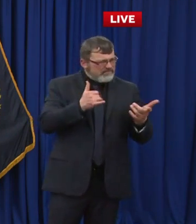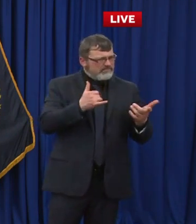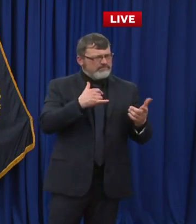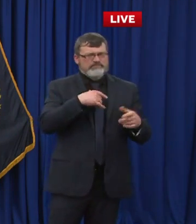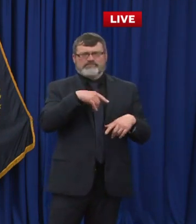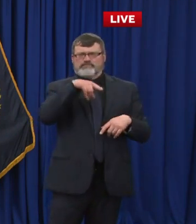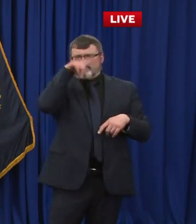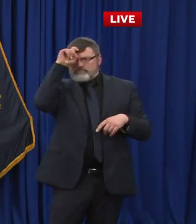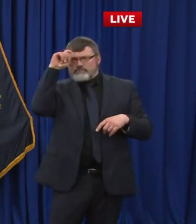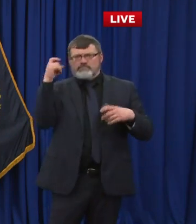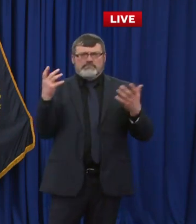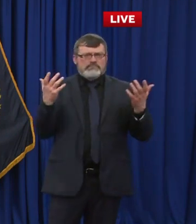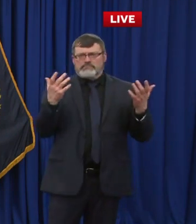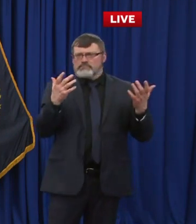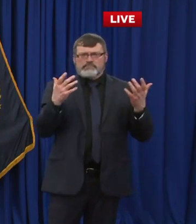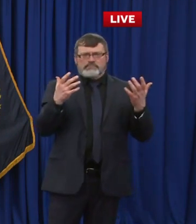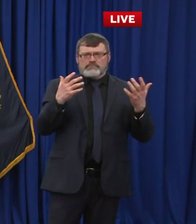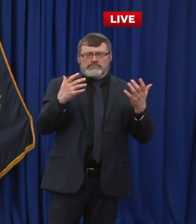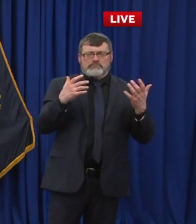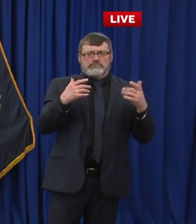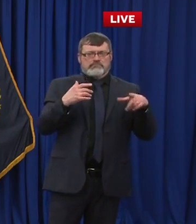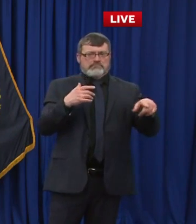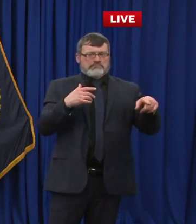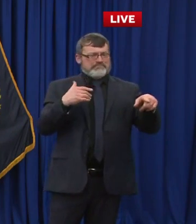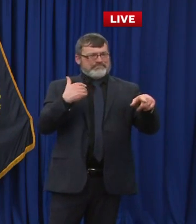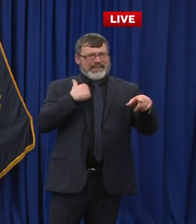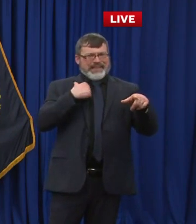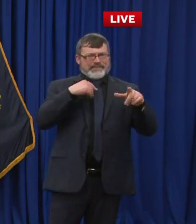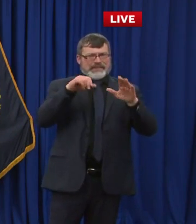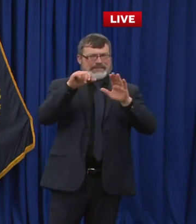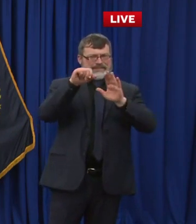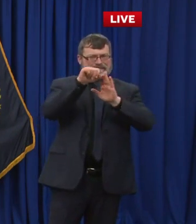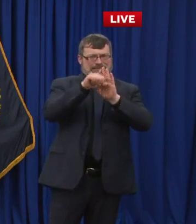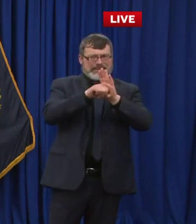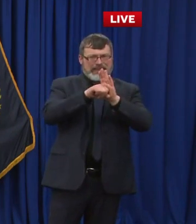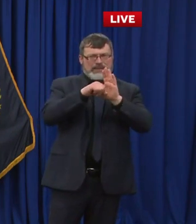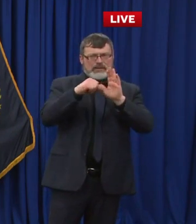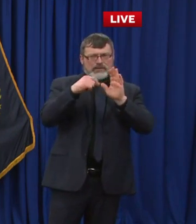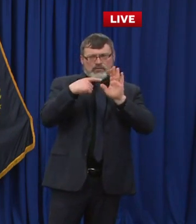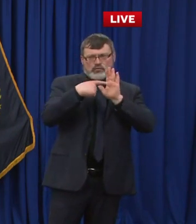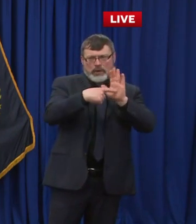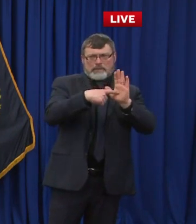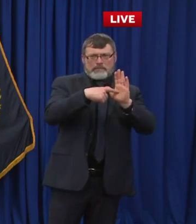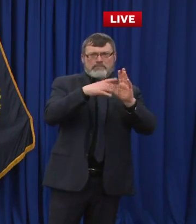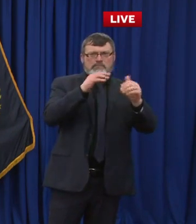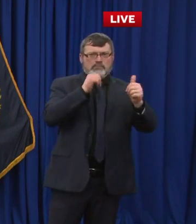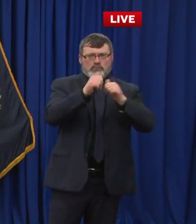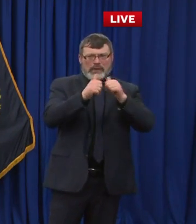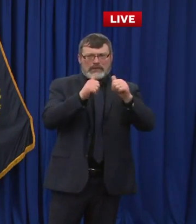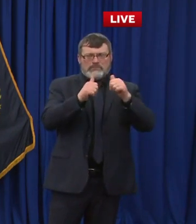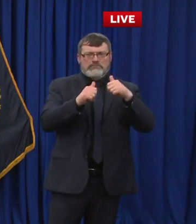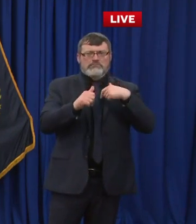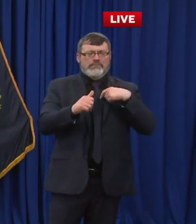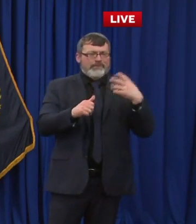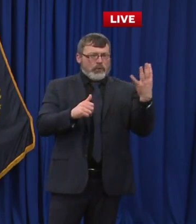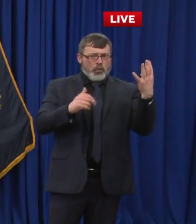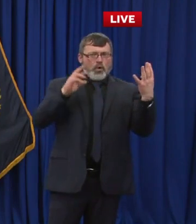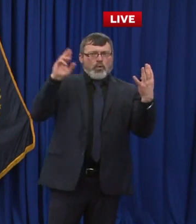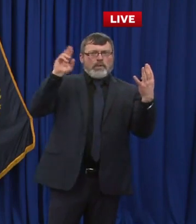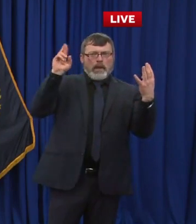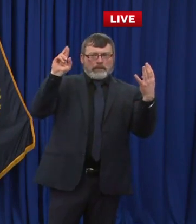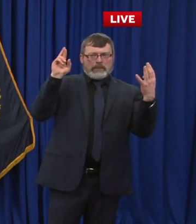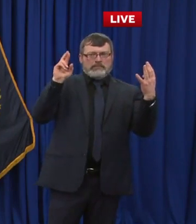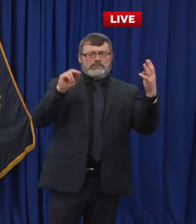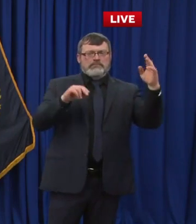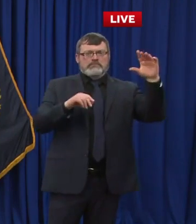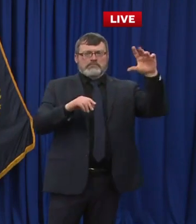where four Republican candidates were shorted between 297 and 303 votes, a fifth place finisher, a Democrat